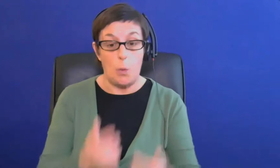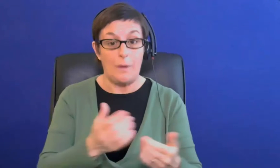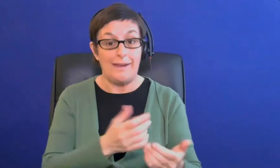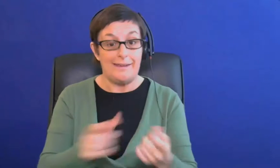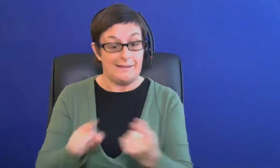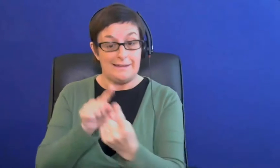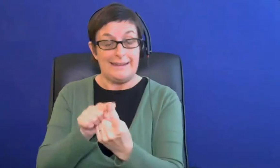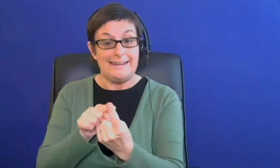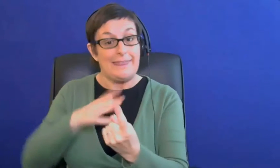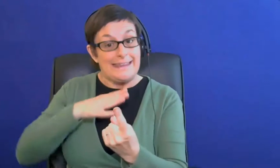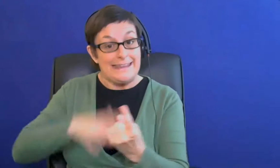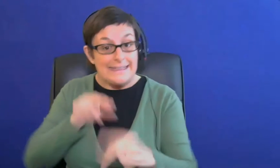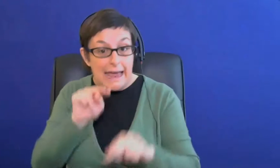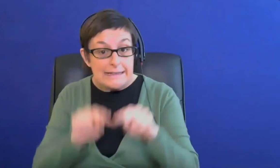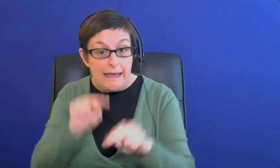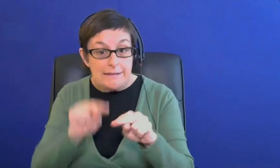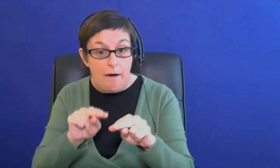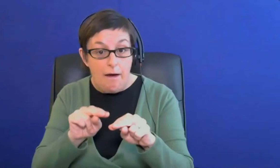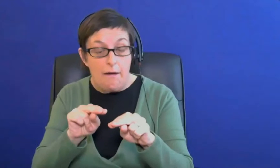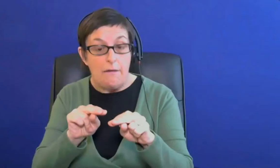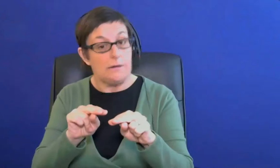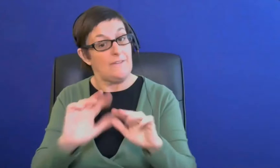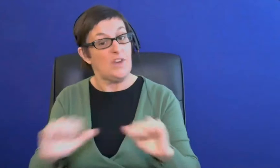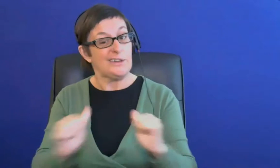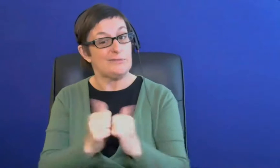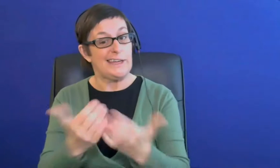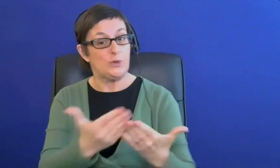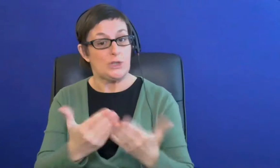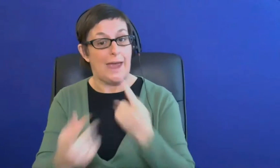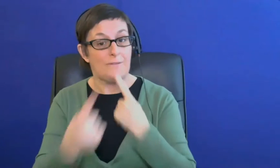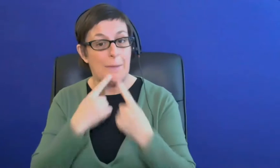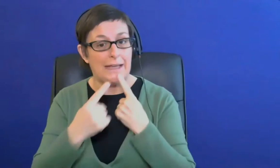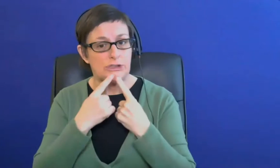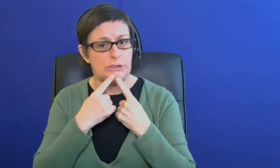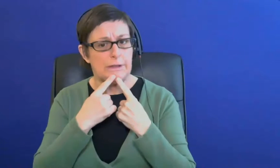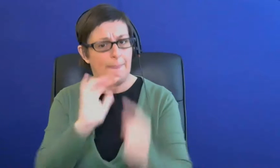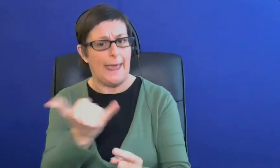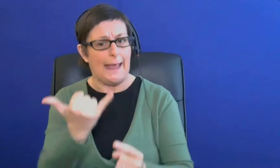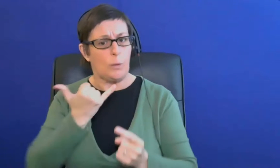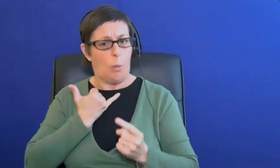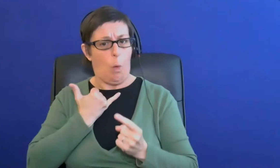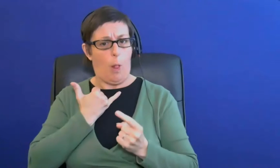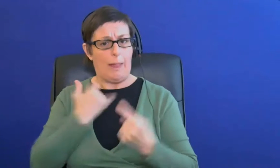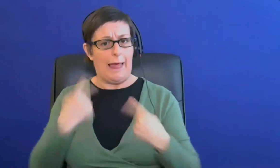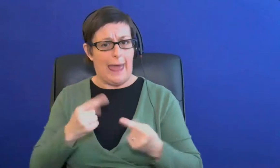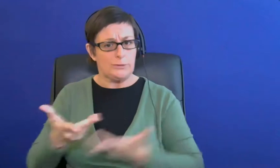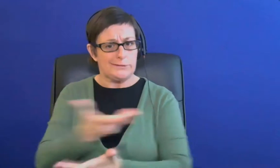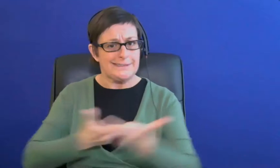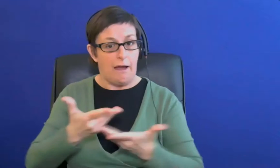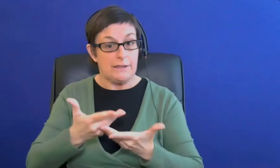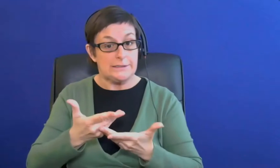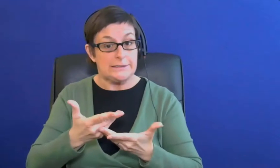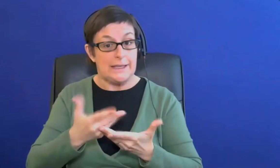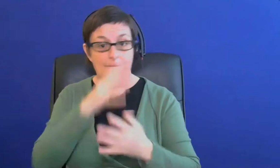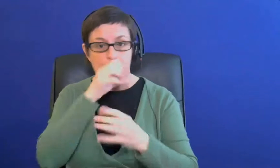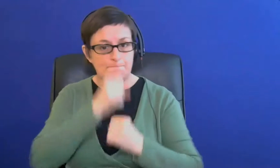be able to answer direct questions from them um about your account if you don't we um we can't discuss your